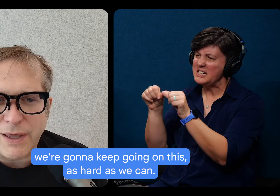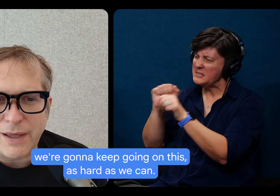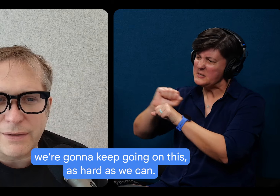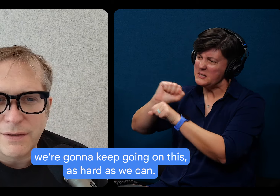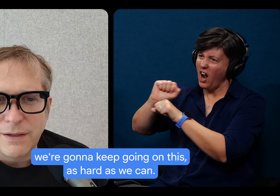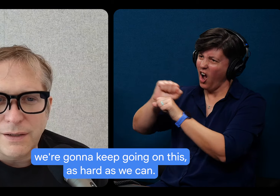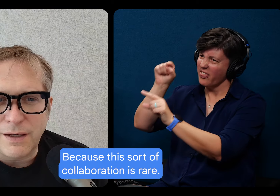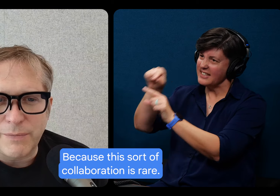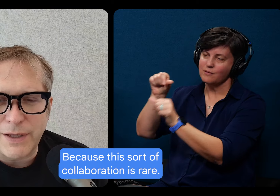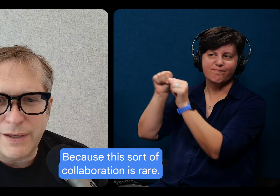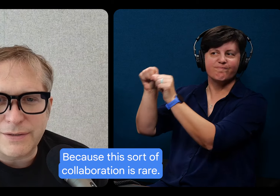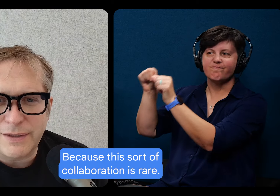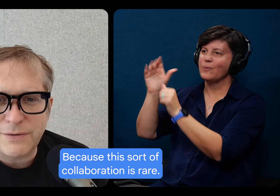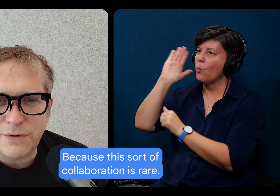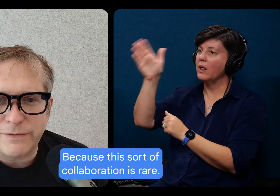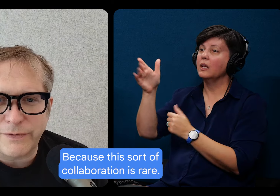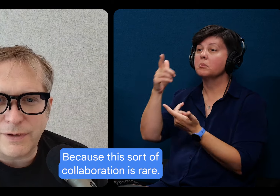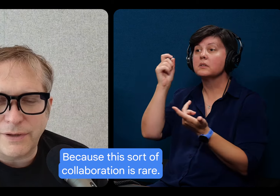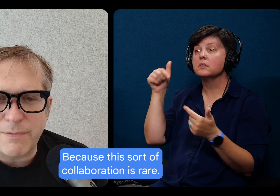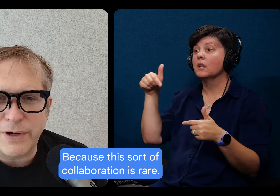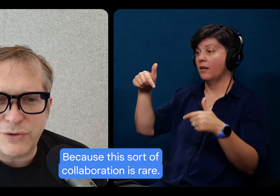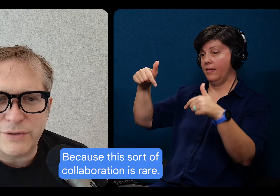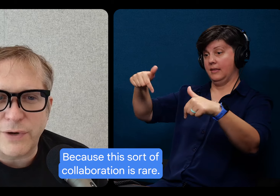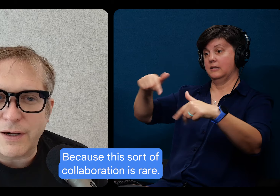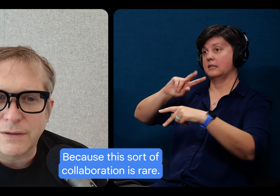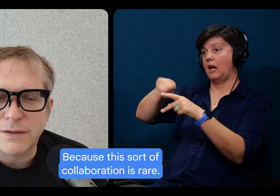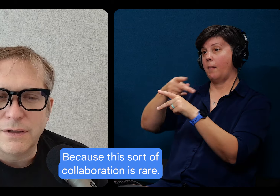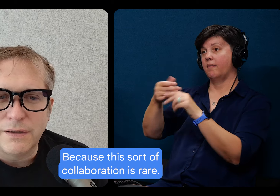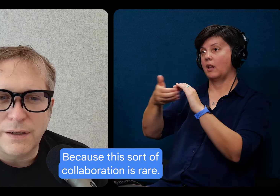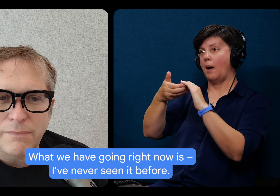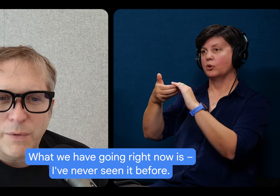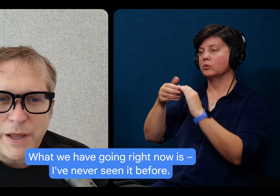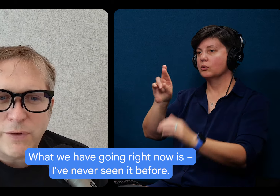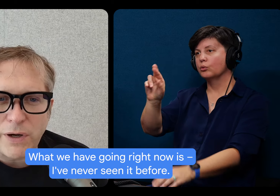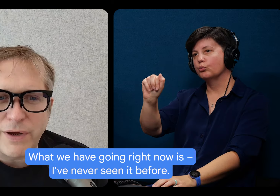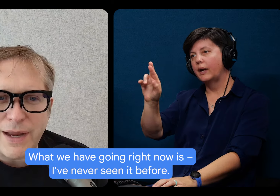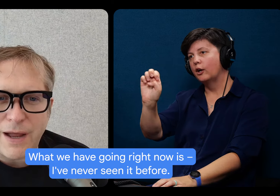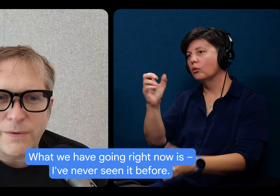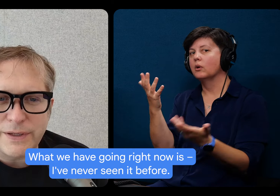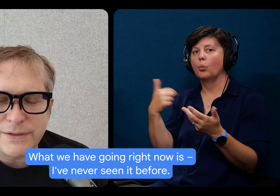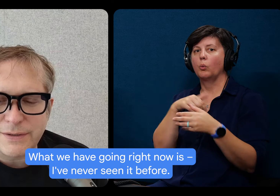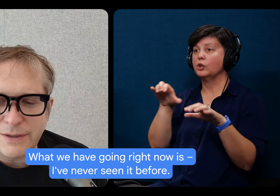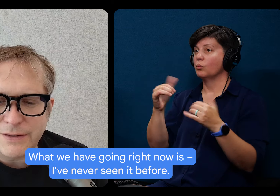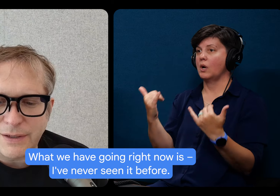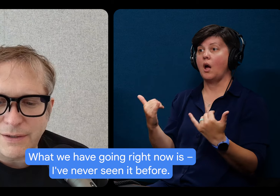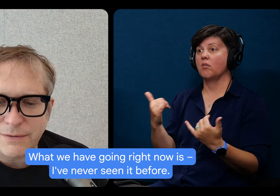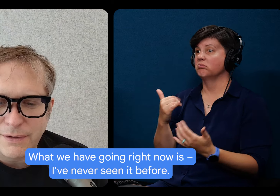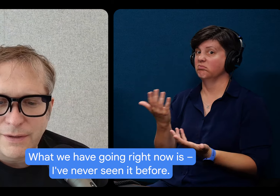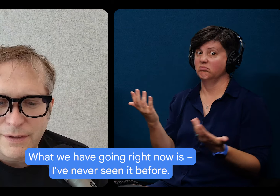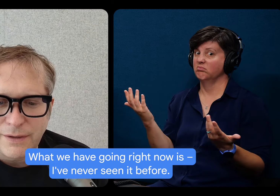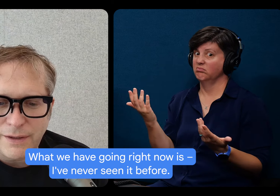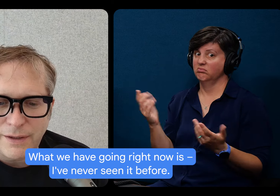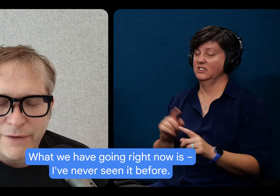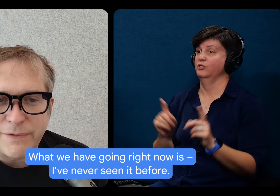hard as we can. Um, because this sort of collaboration is rare. Um, what we have going right now is, is, uh,